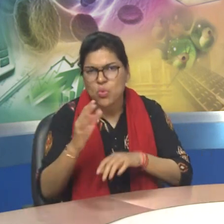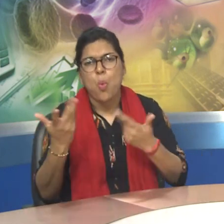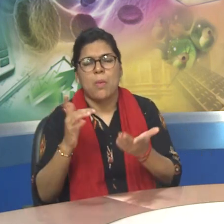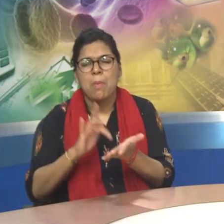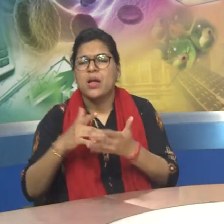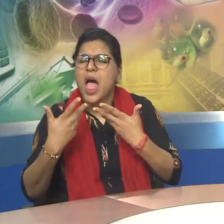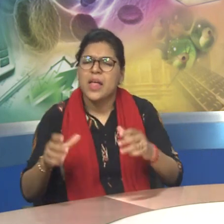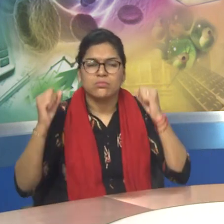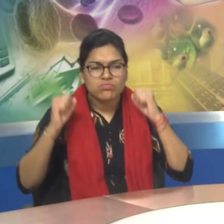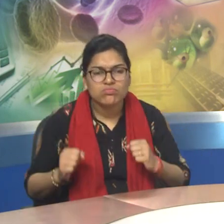anywhere. Point